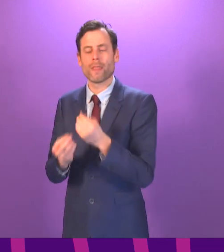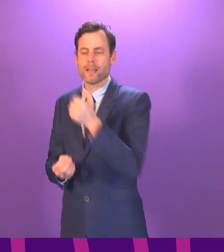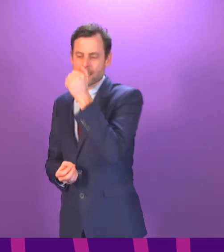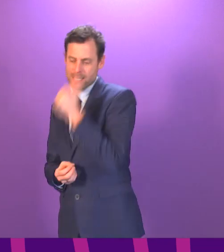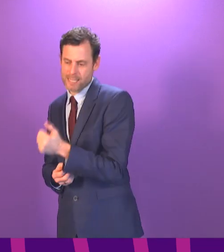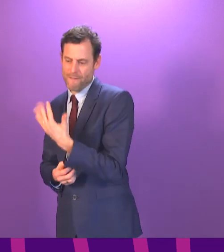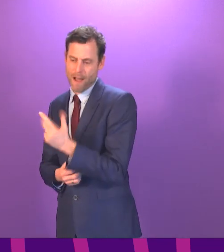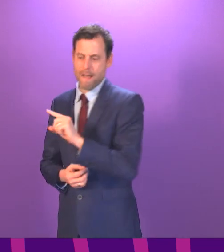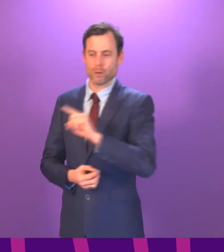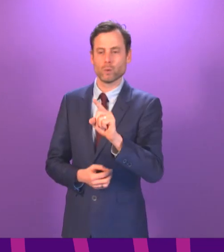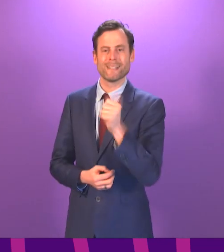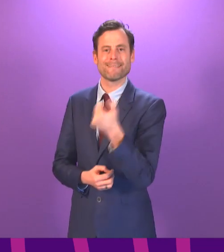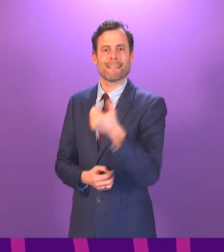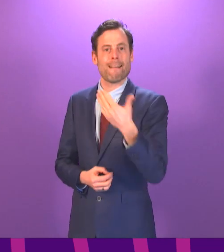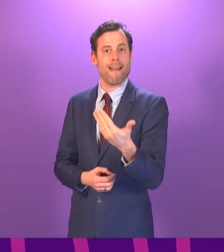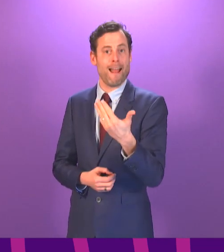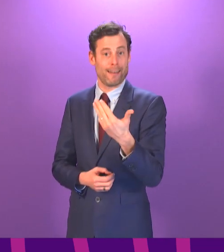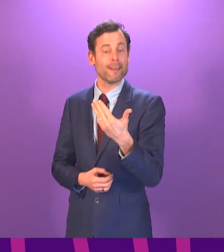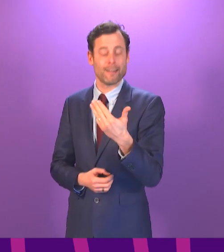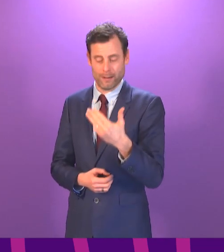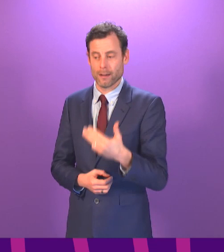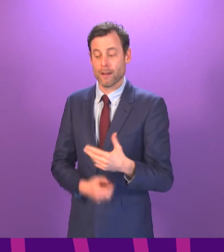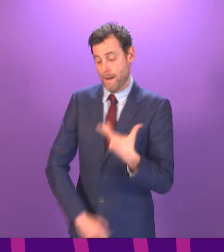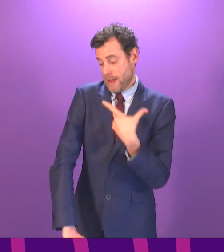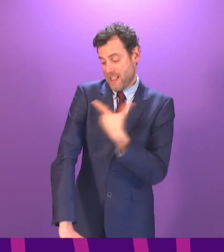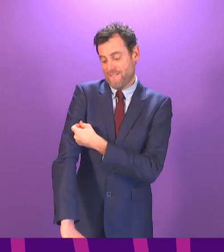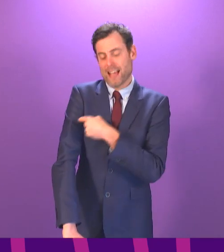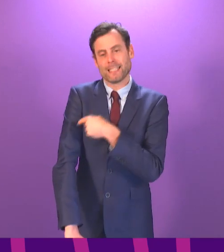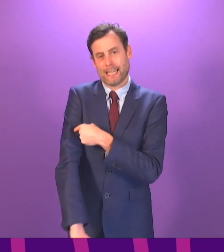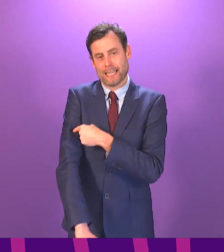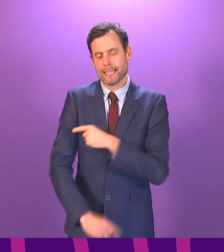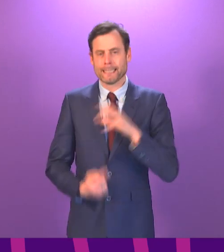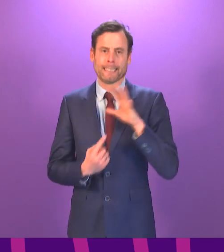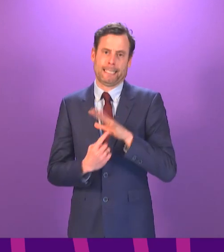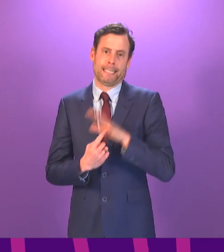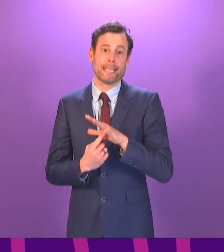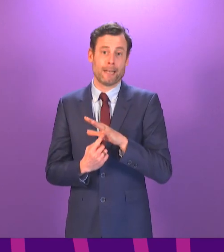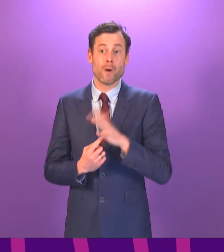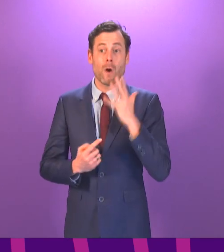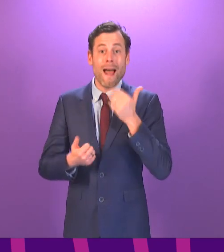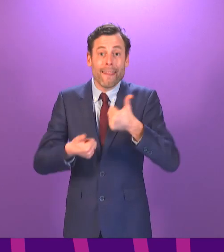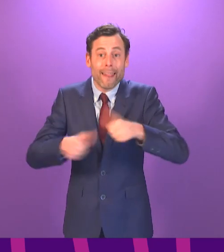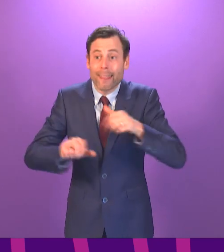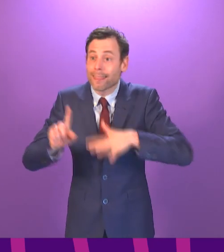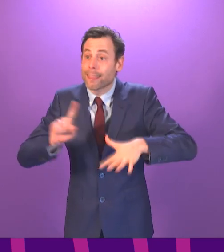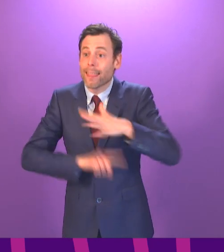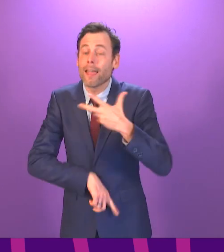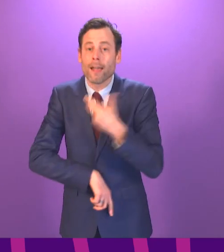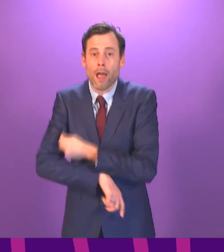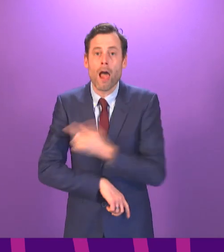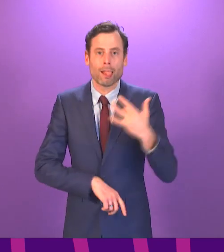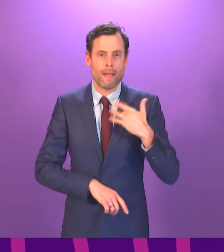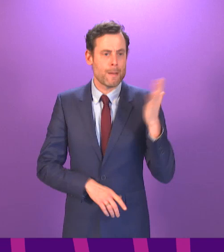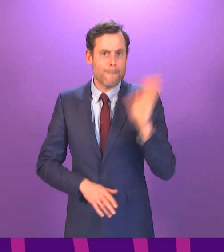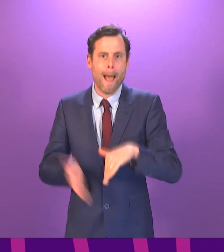Presiding officer, vaccination will in time offer us a route back to greater normality. However, we know it must be accompanied by